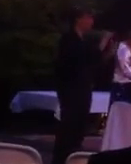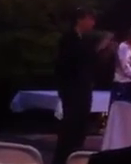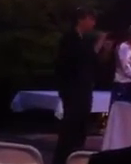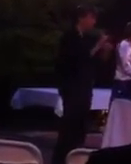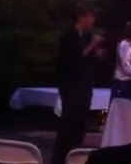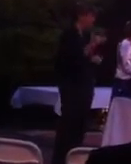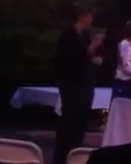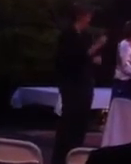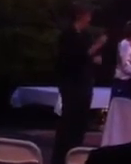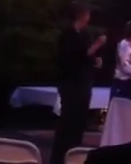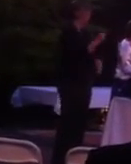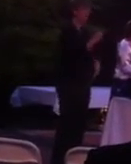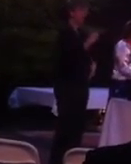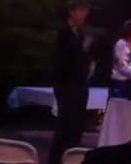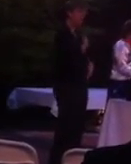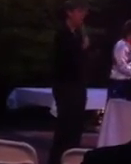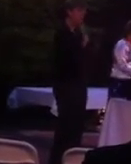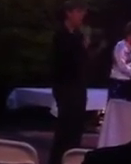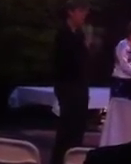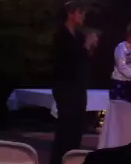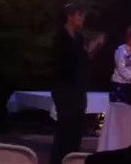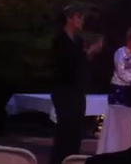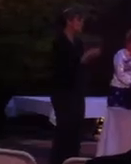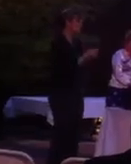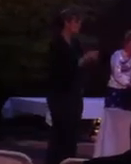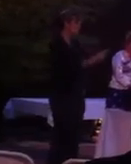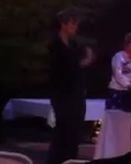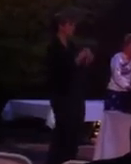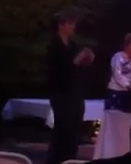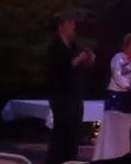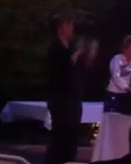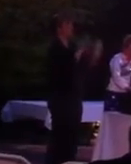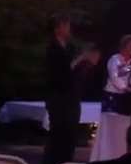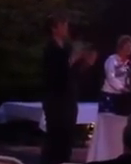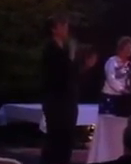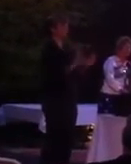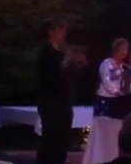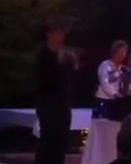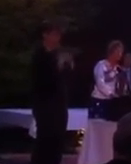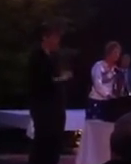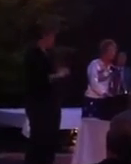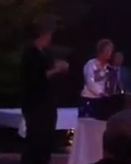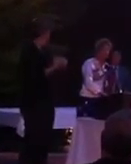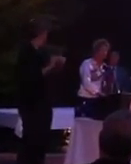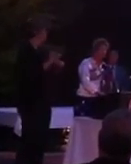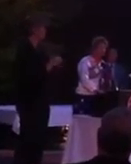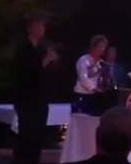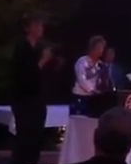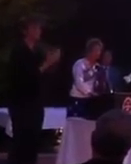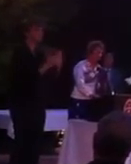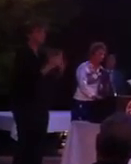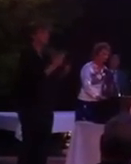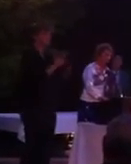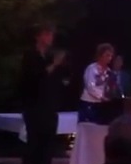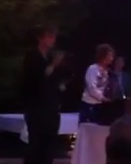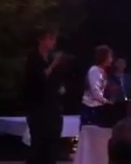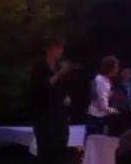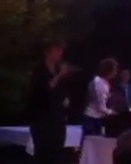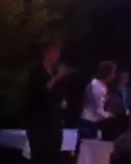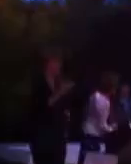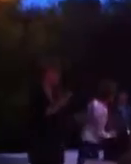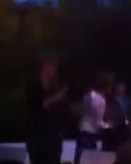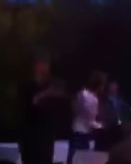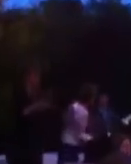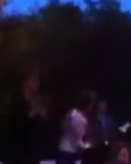and I am thankful to also have been given this great red garb tonight even as a native North Carolinian.